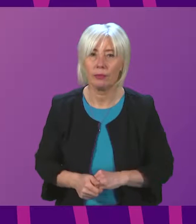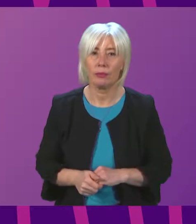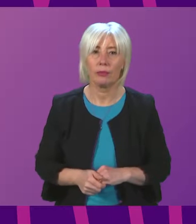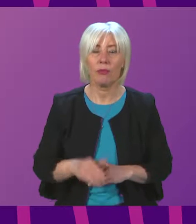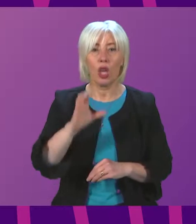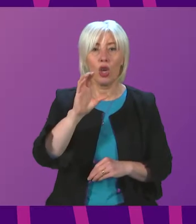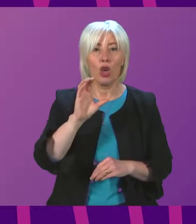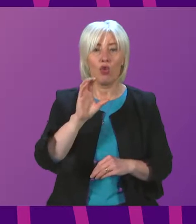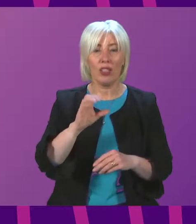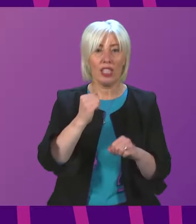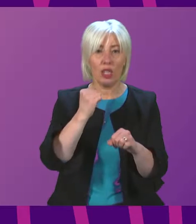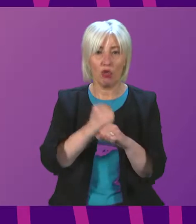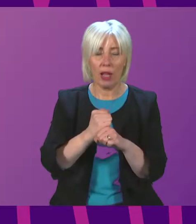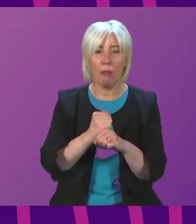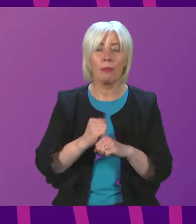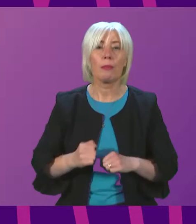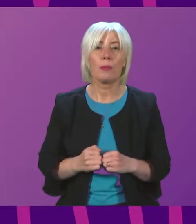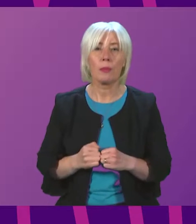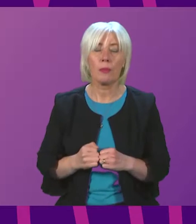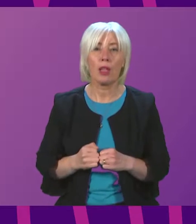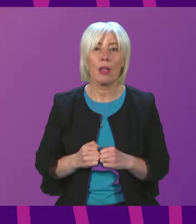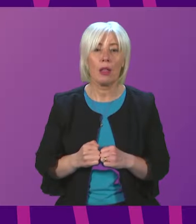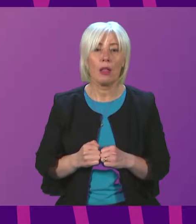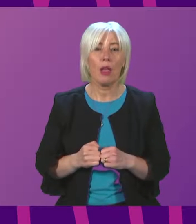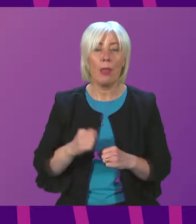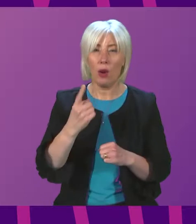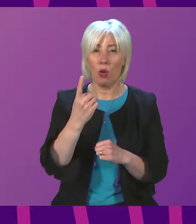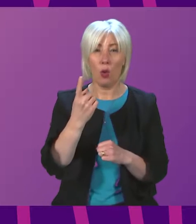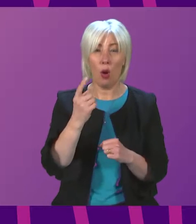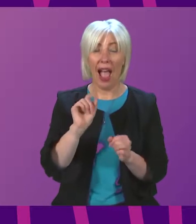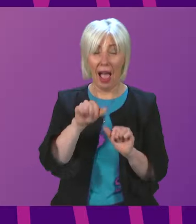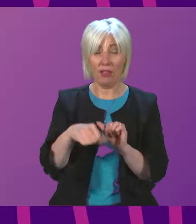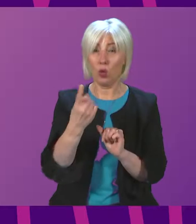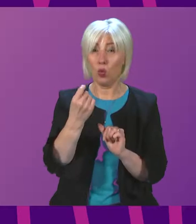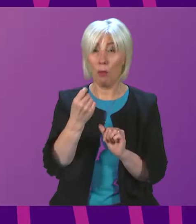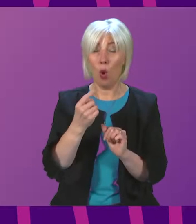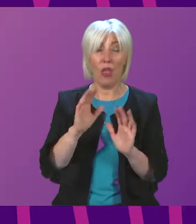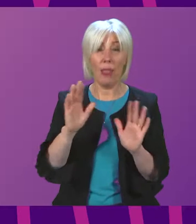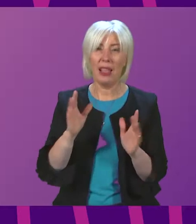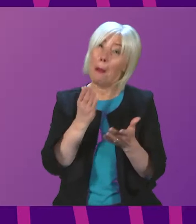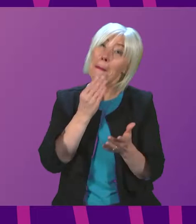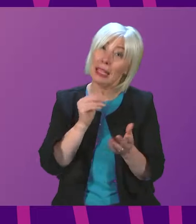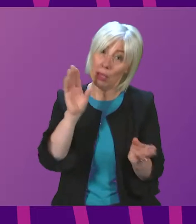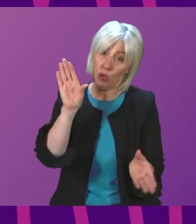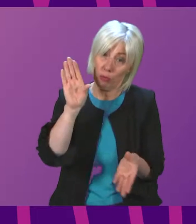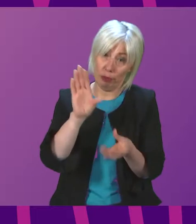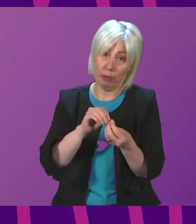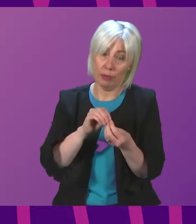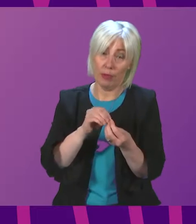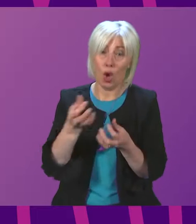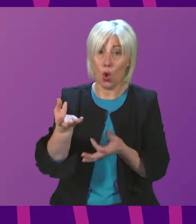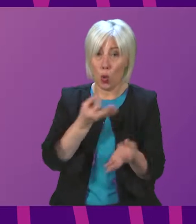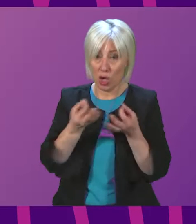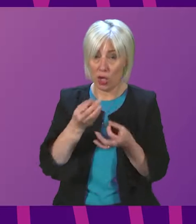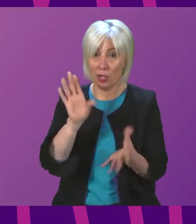Christine Graeme and then I will call Graeme Simpson who will be the last MSP I'm able to call and I would ask please for succinct questions and answers so I can get you both in.